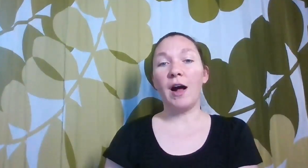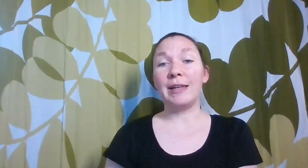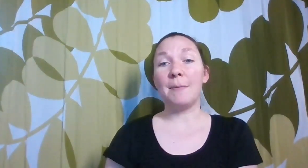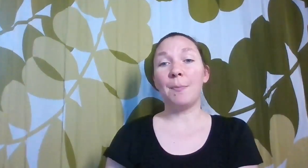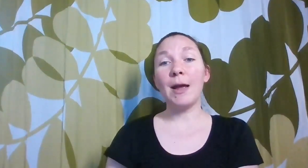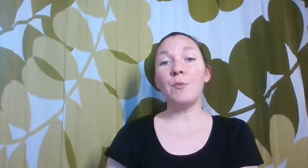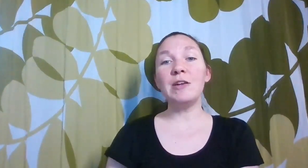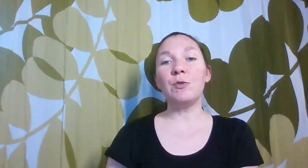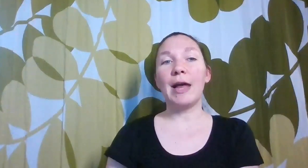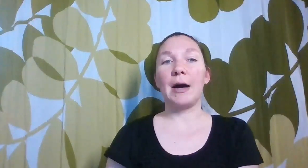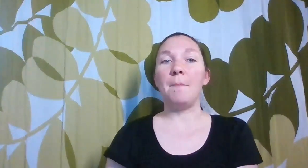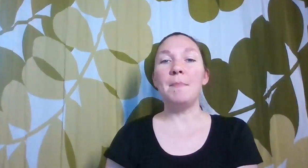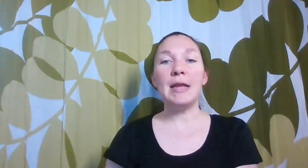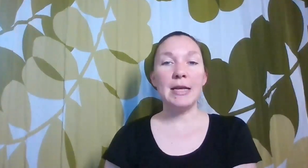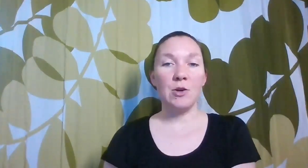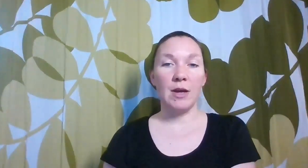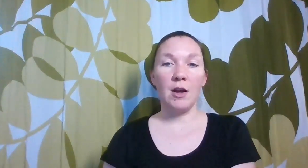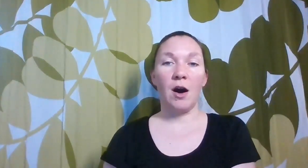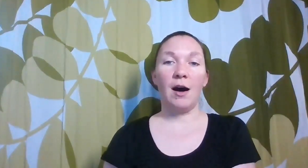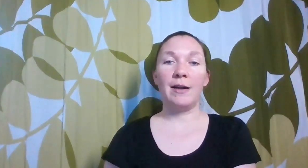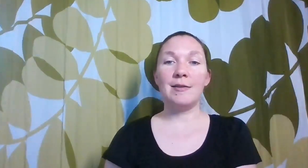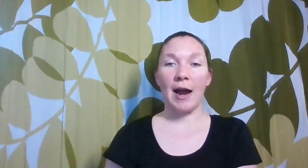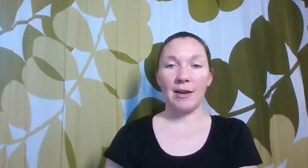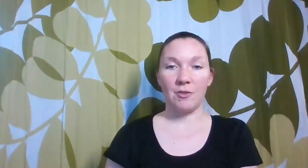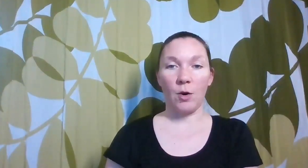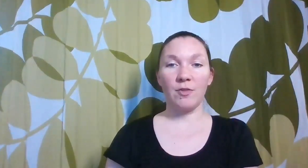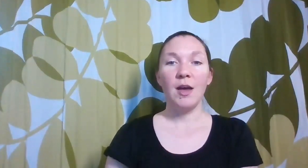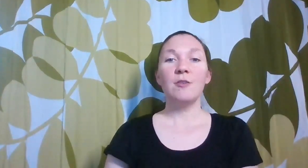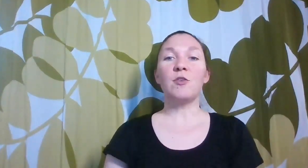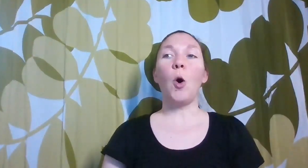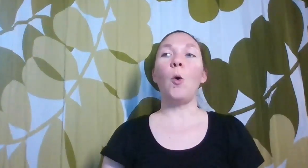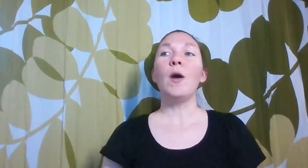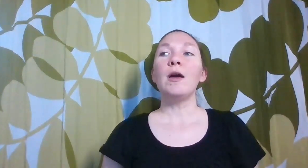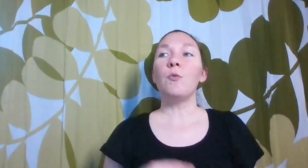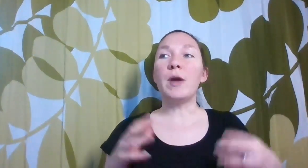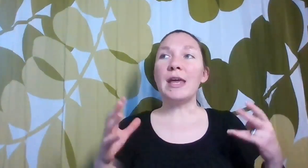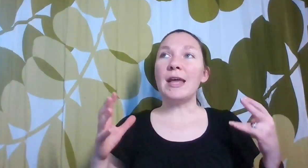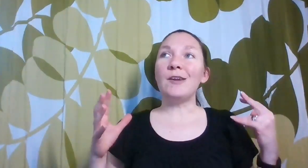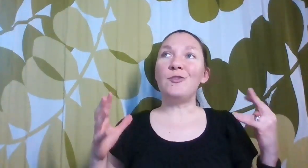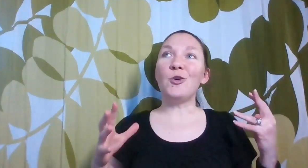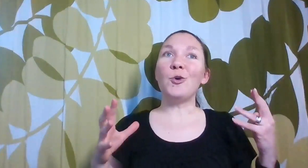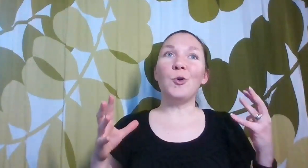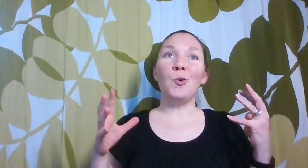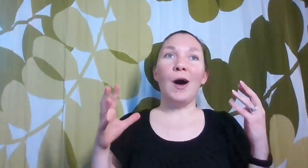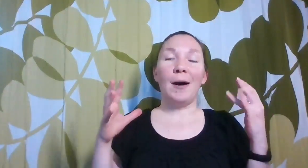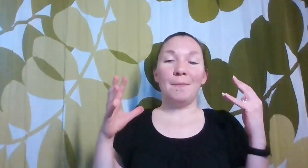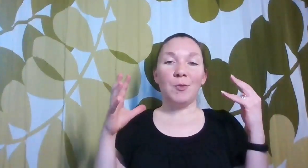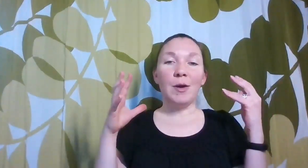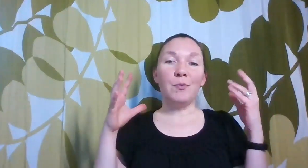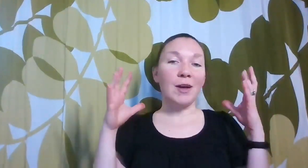holiday break, we do like a mini unit on dinosaurs. So we do the